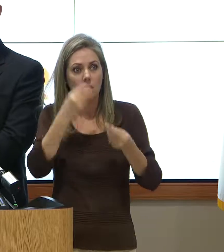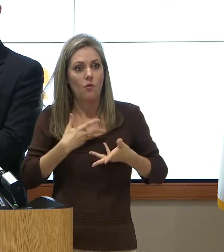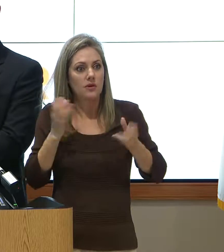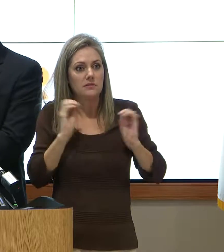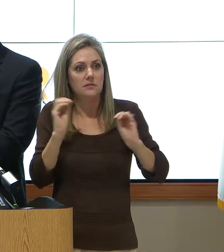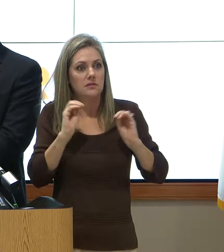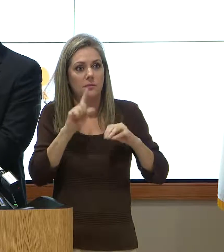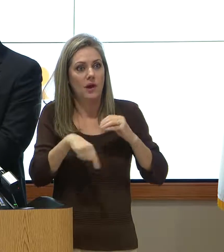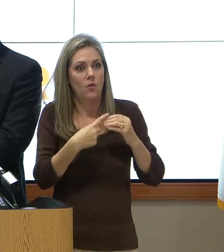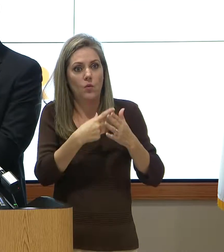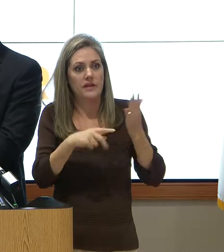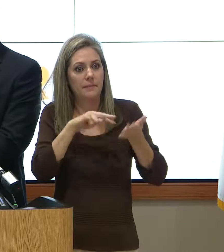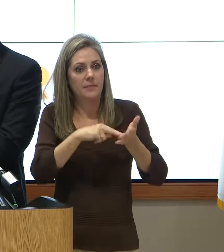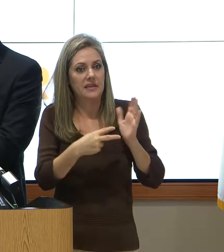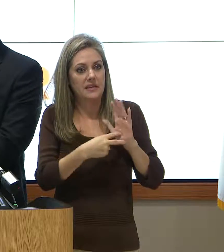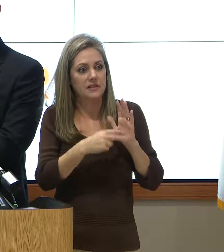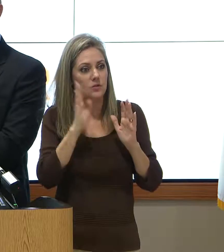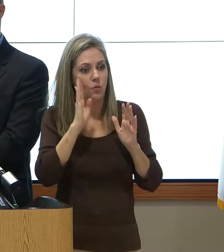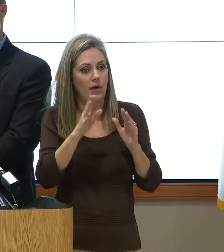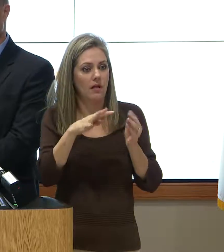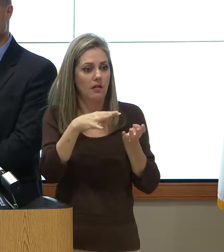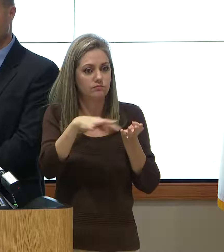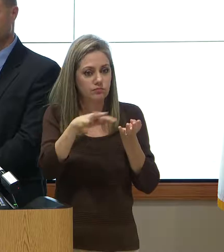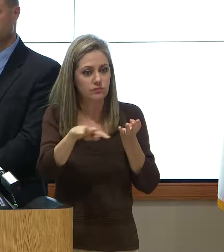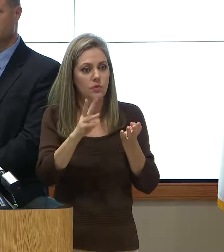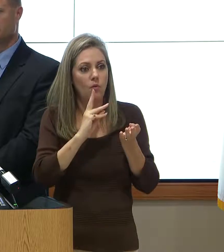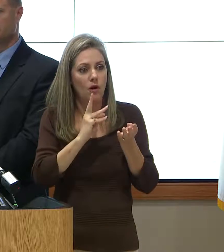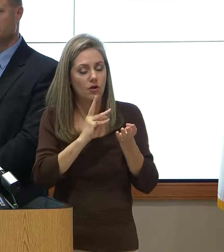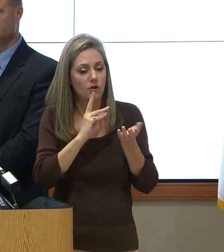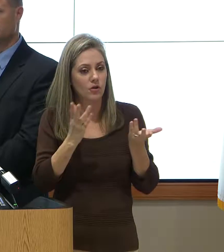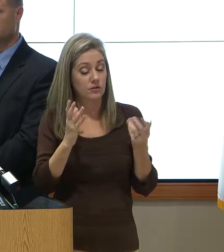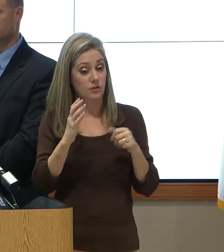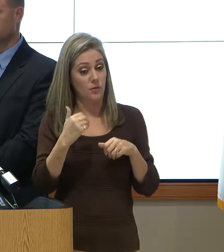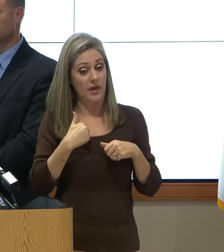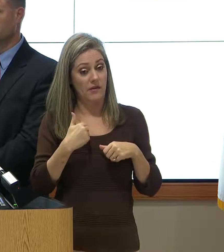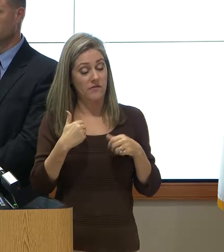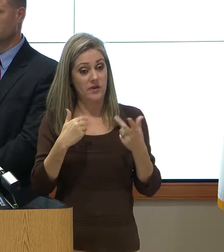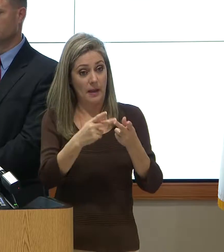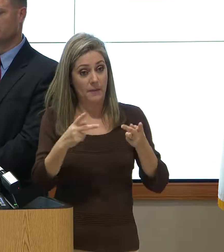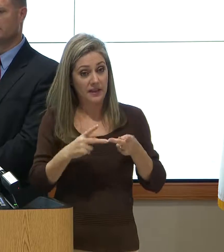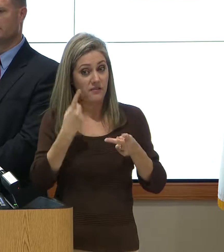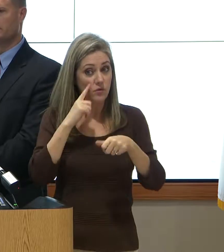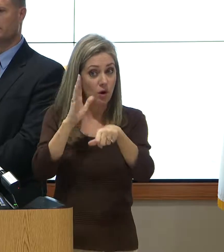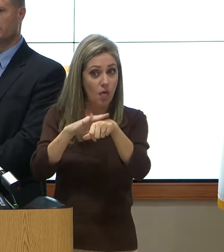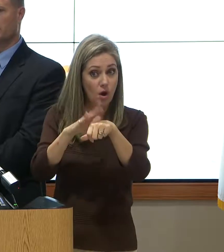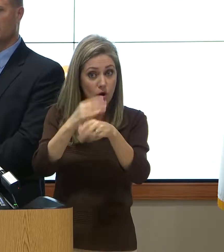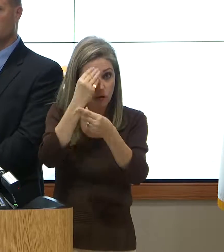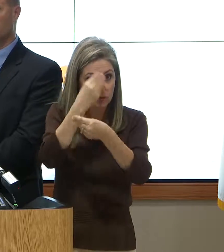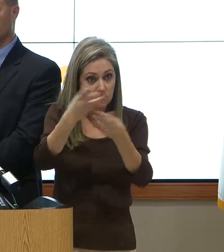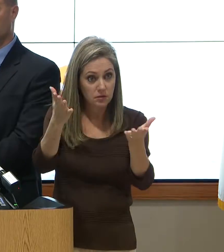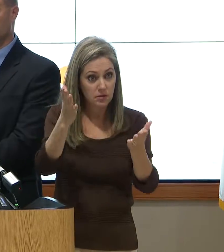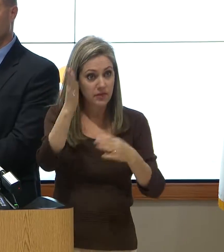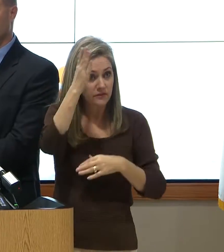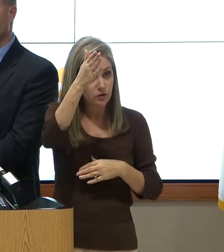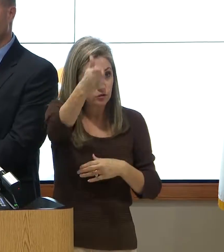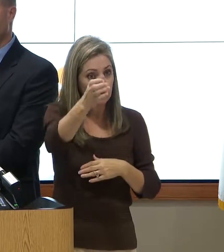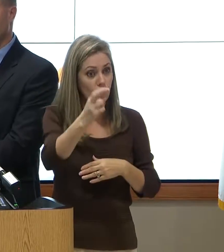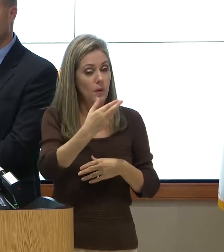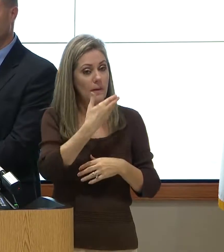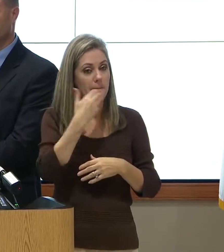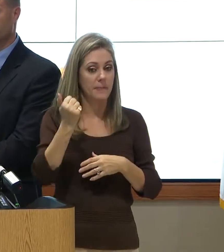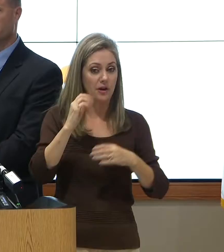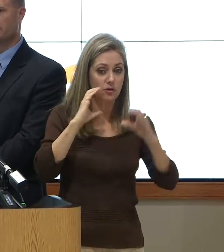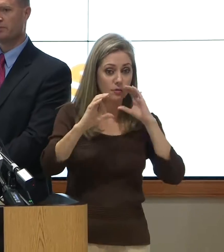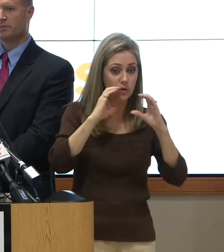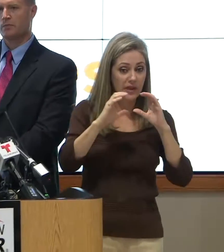meant. So is there a plan in place for an alert system in the future or better communication